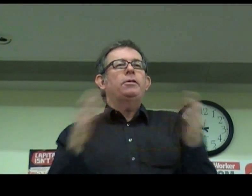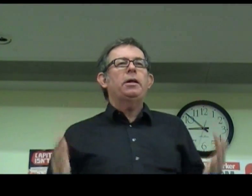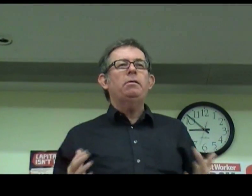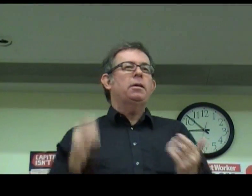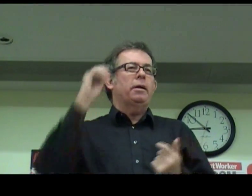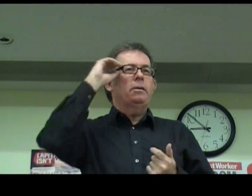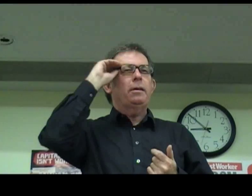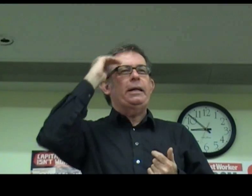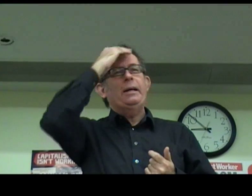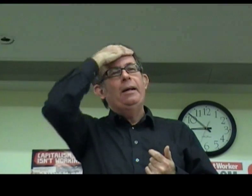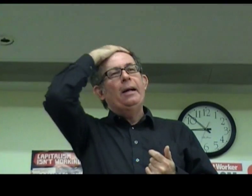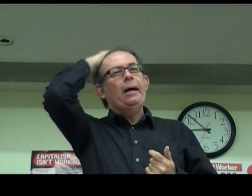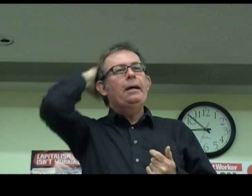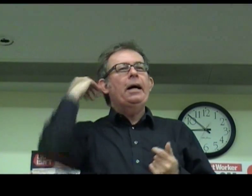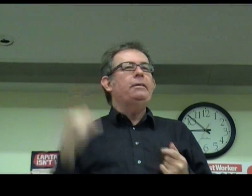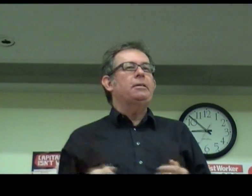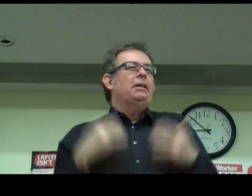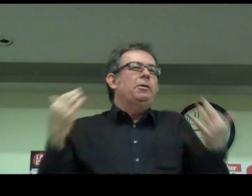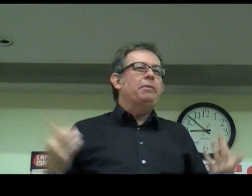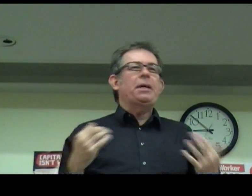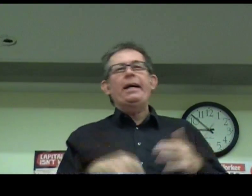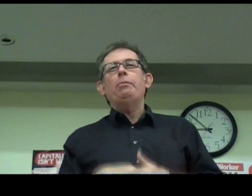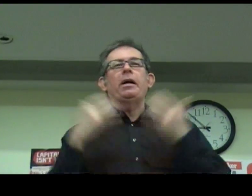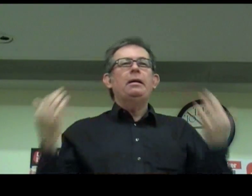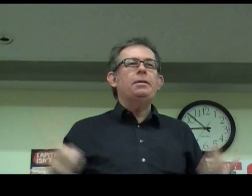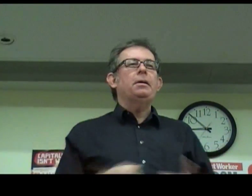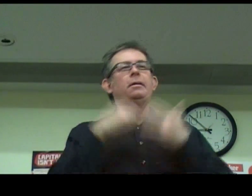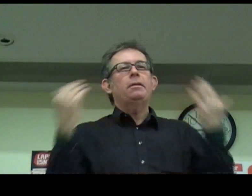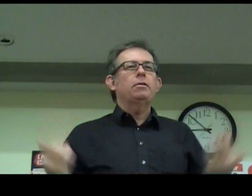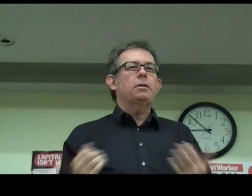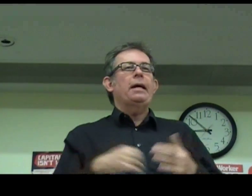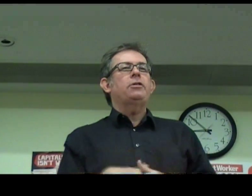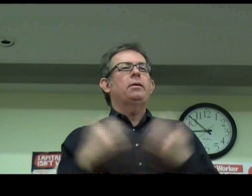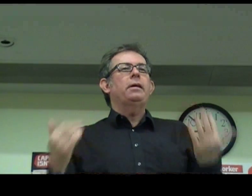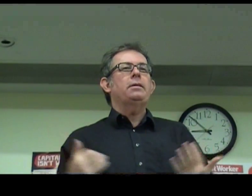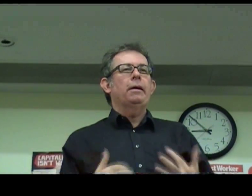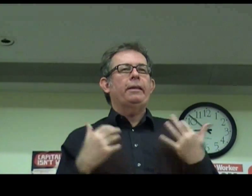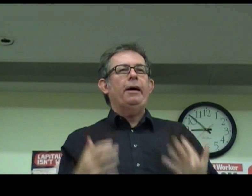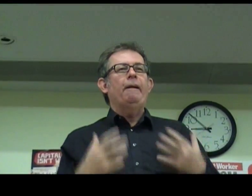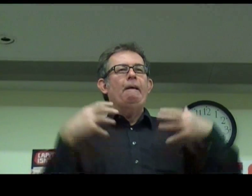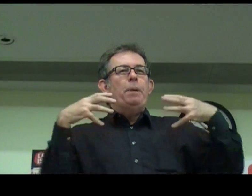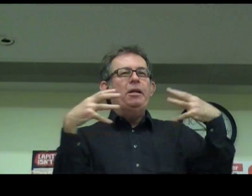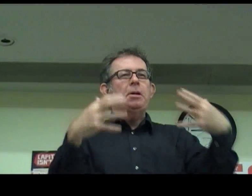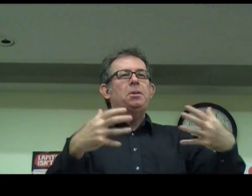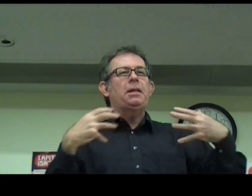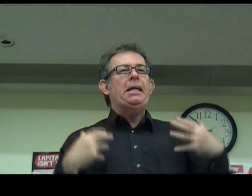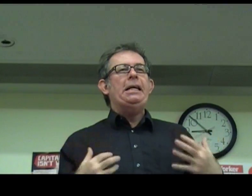tone to the whole thing and, you know, saying we're going to listen and not just lecture and things like that. But you can see